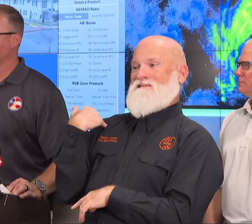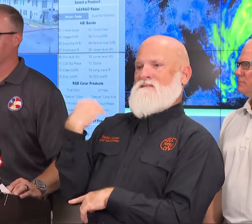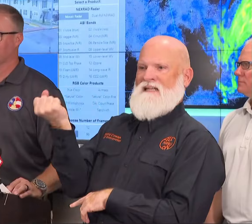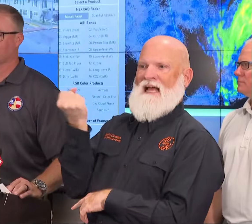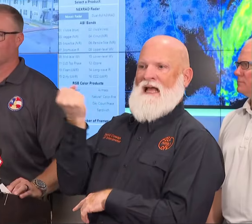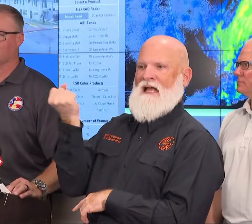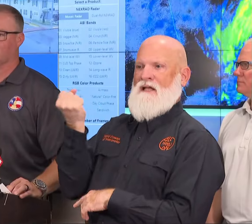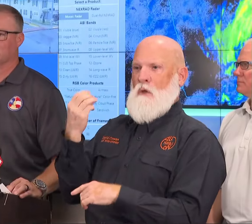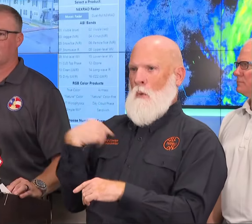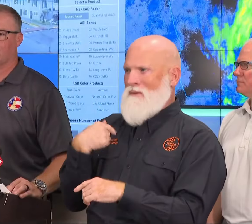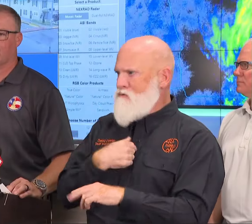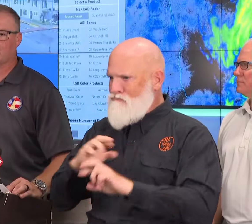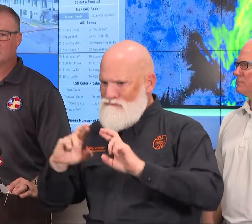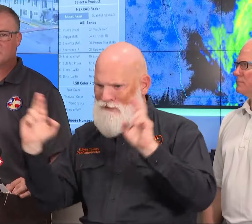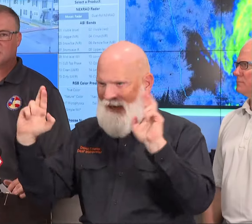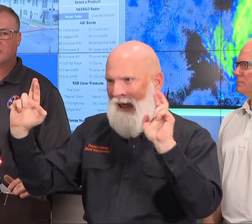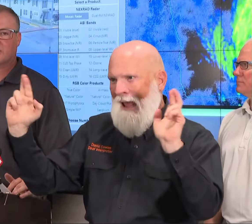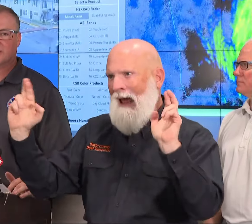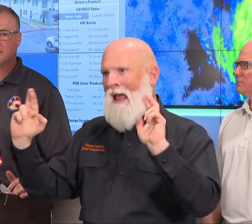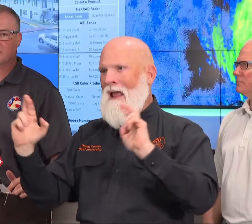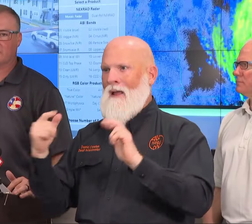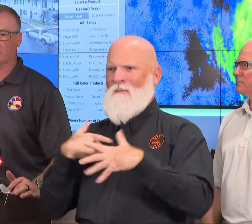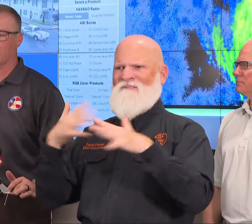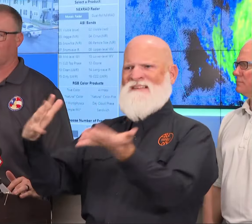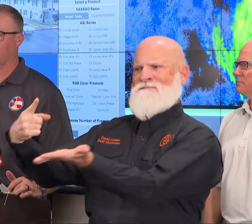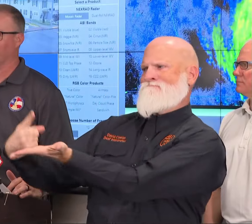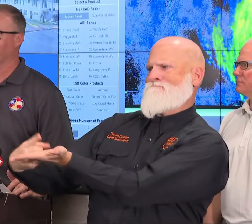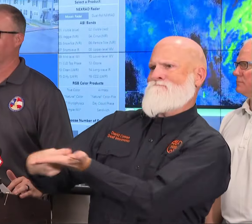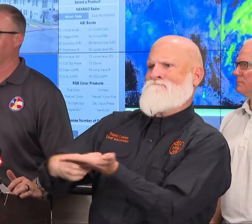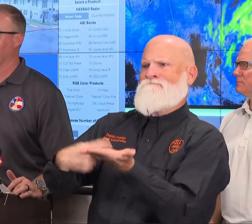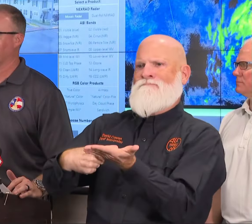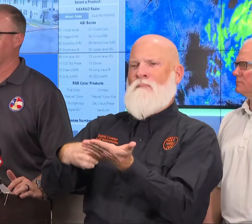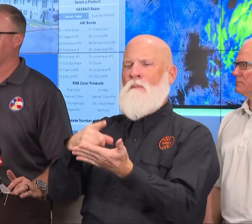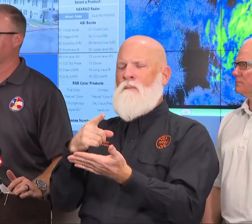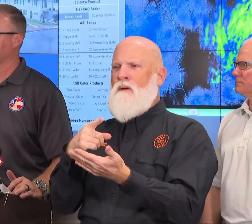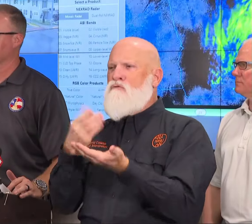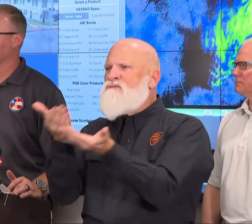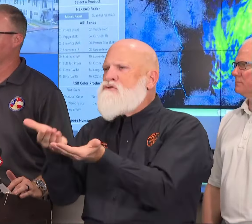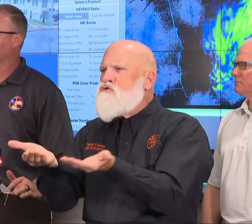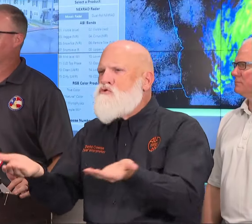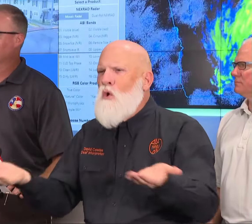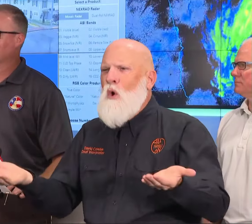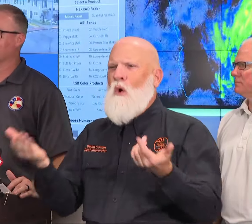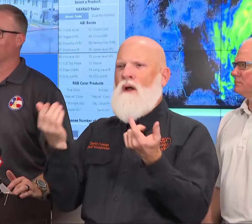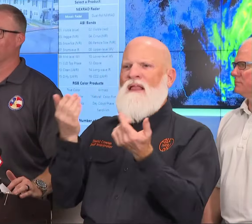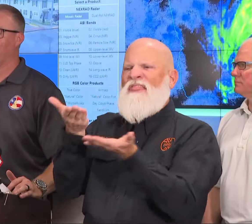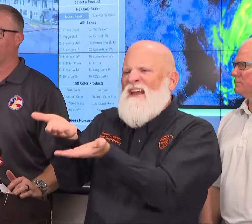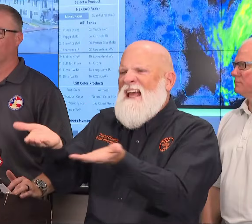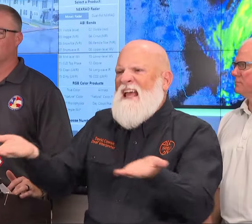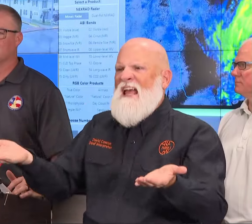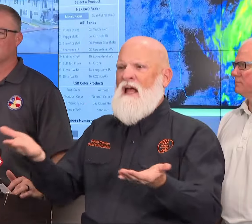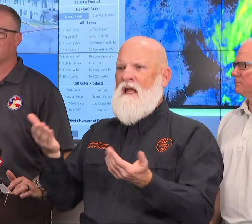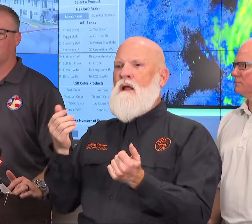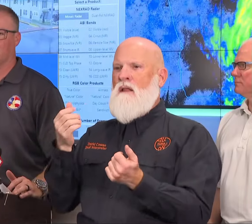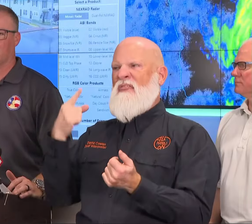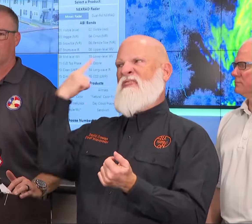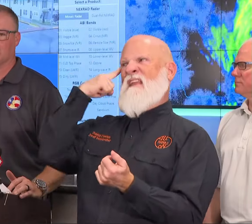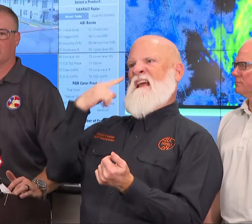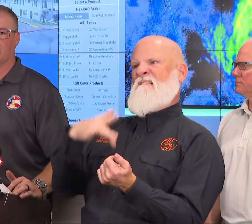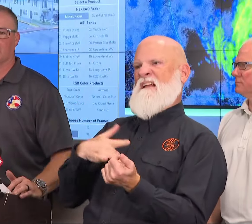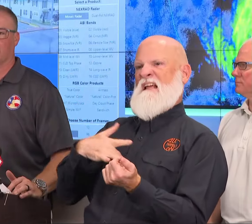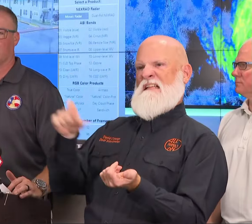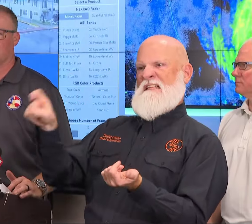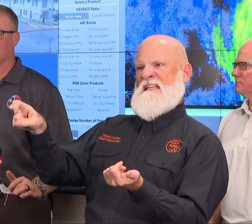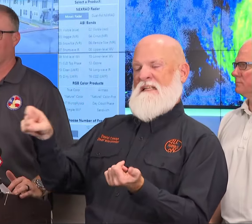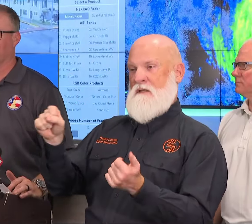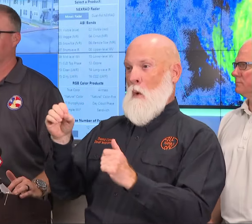talked through some of those resource allocations. But certain things that you don't think about we're very proud of the efforts are just by pre-positioning a lot of